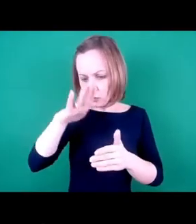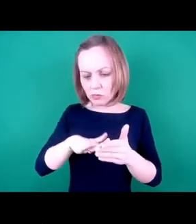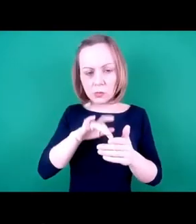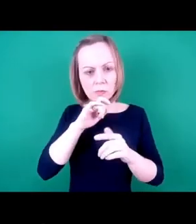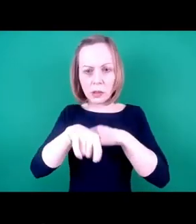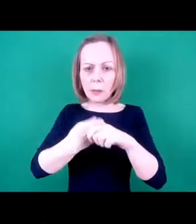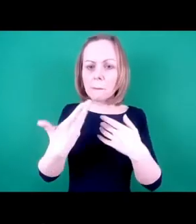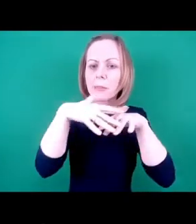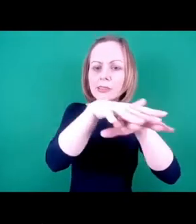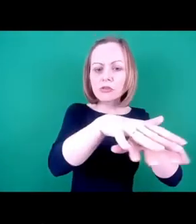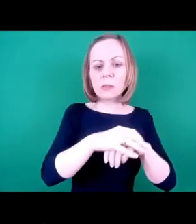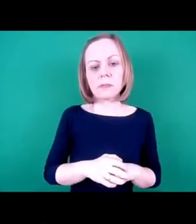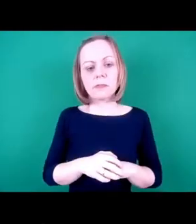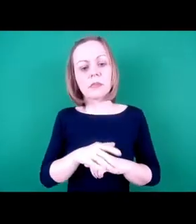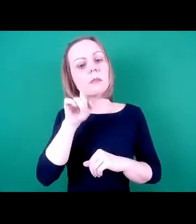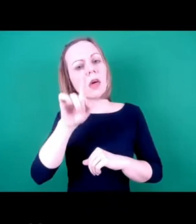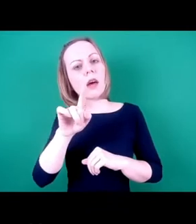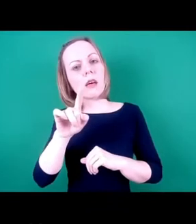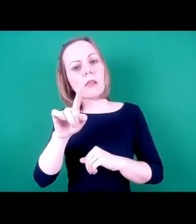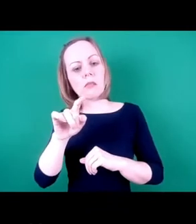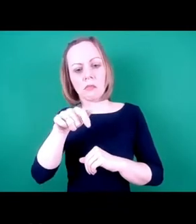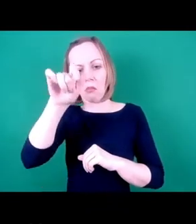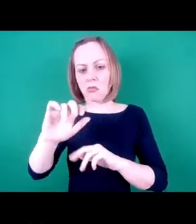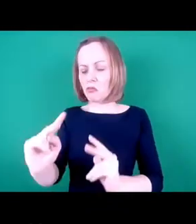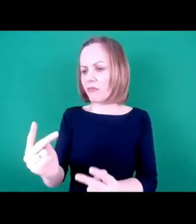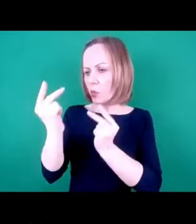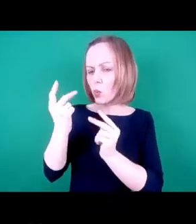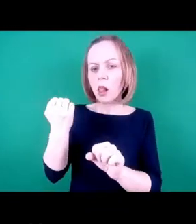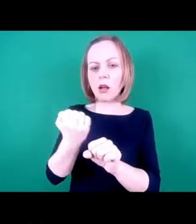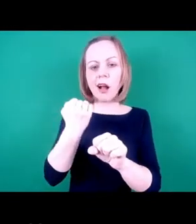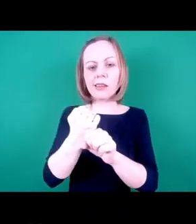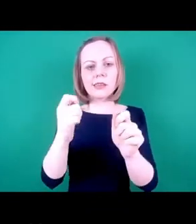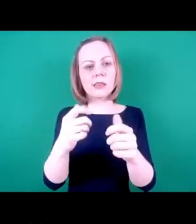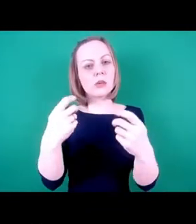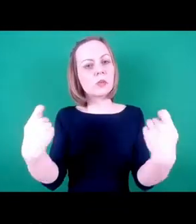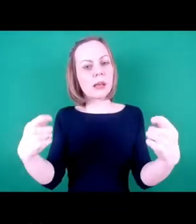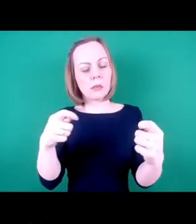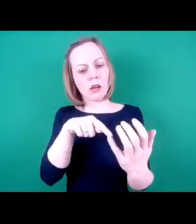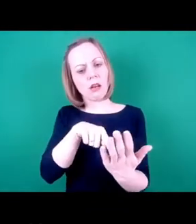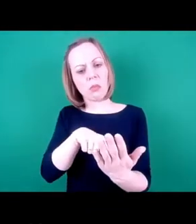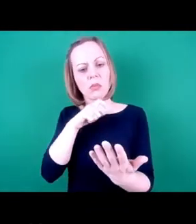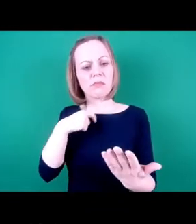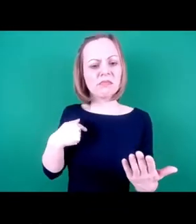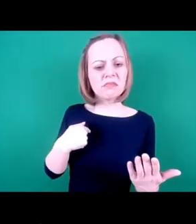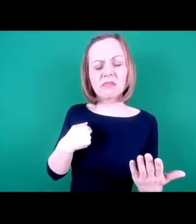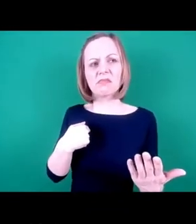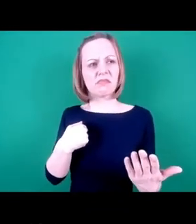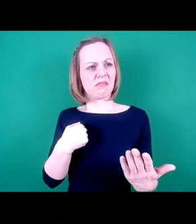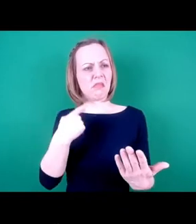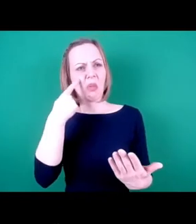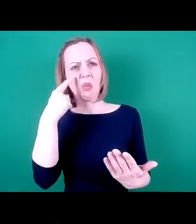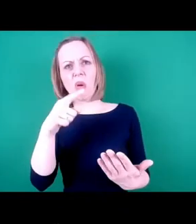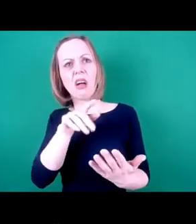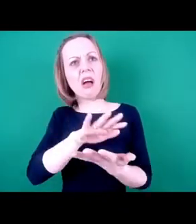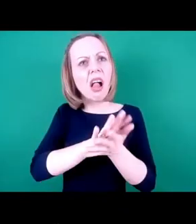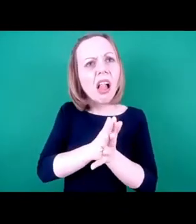appeared to dismiss the trampling, blowing, rocking and indecipherable chatter as problematic.